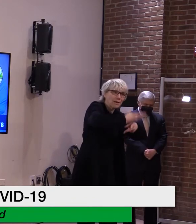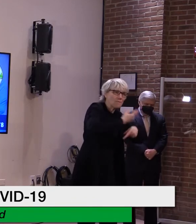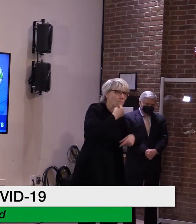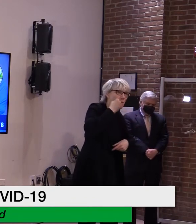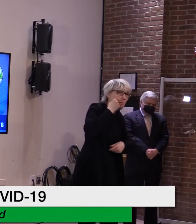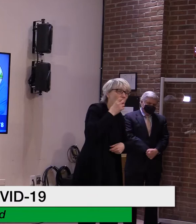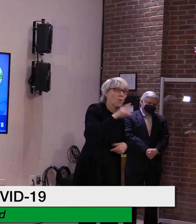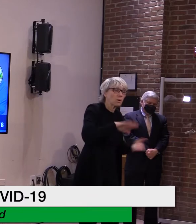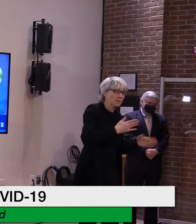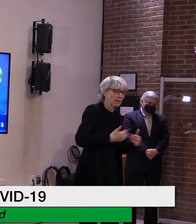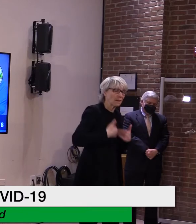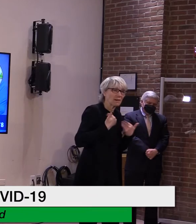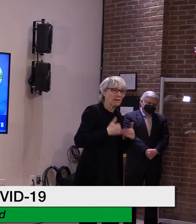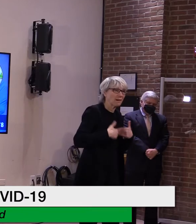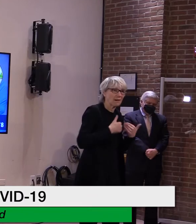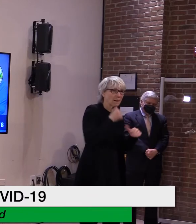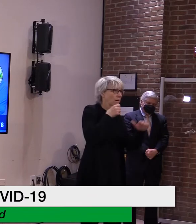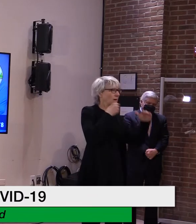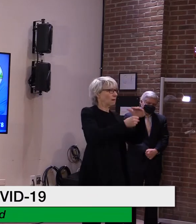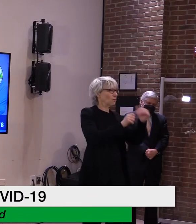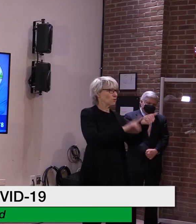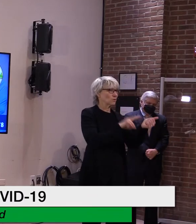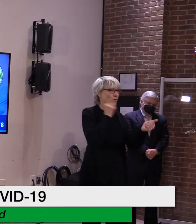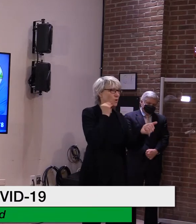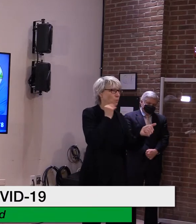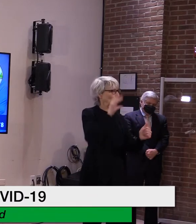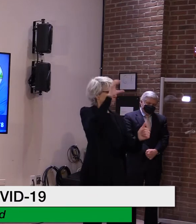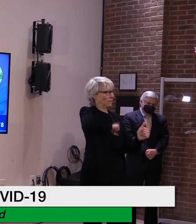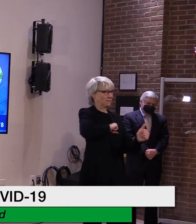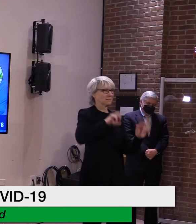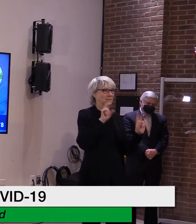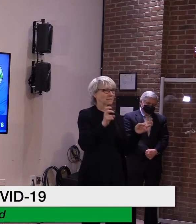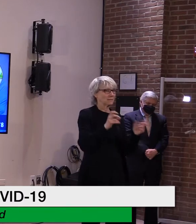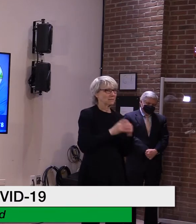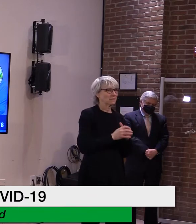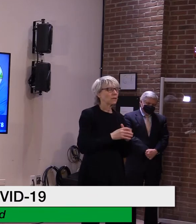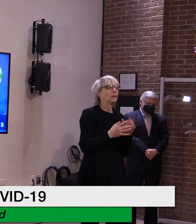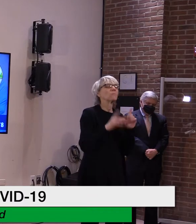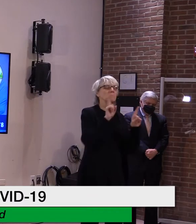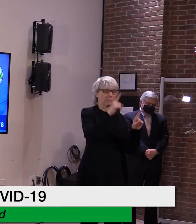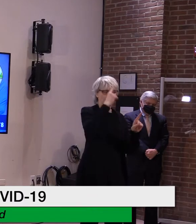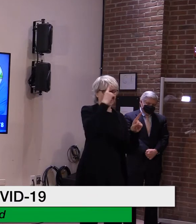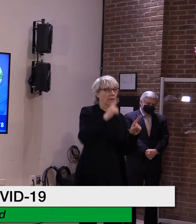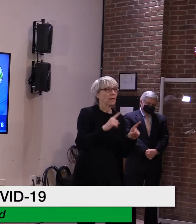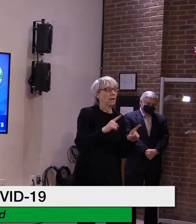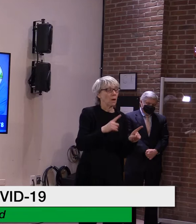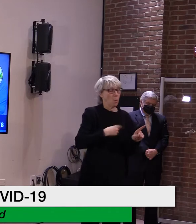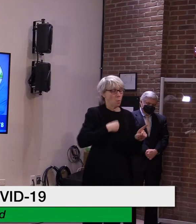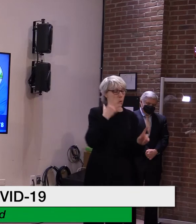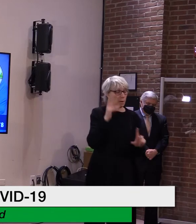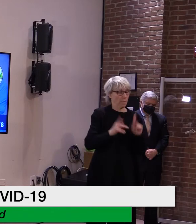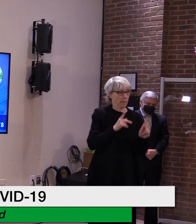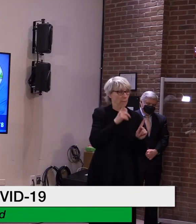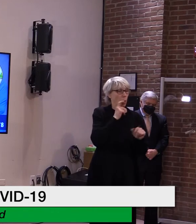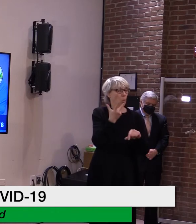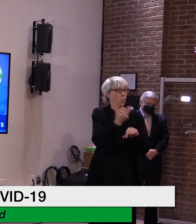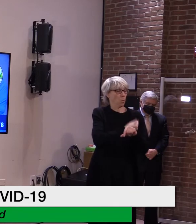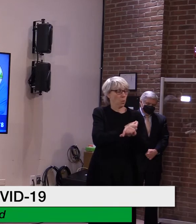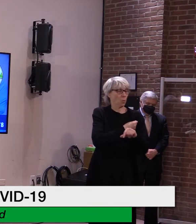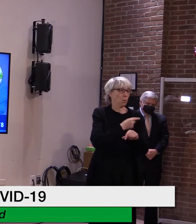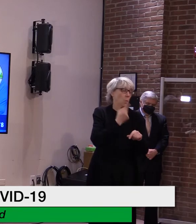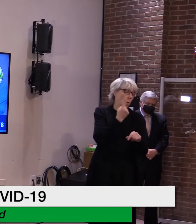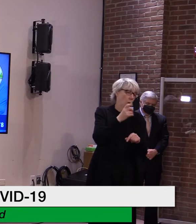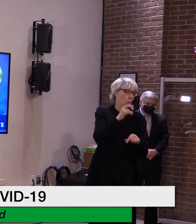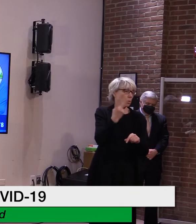expectancy. For example, compared to 20% of white Vermonters who have received at least one dose of